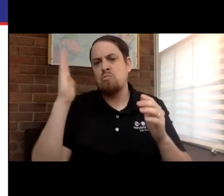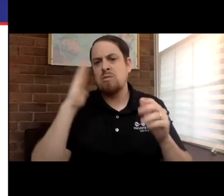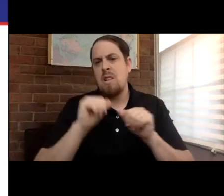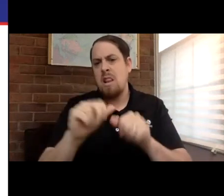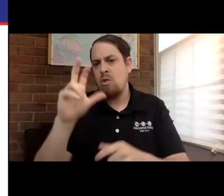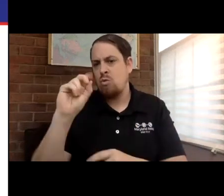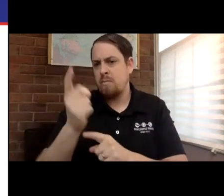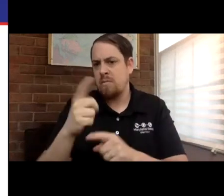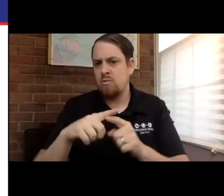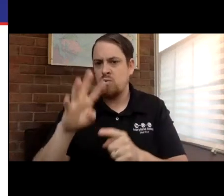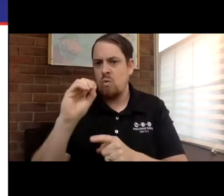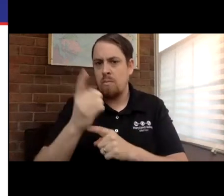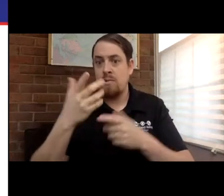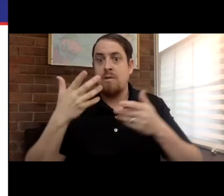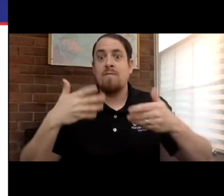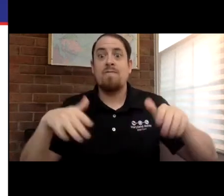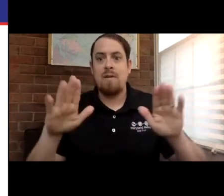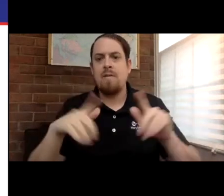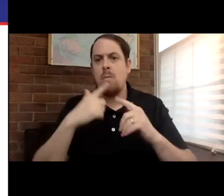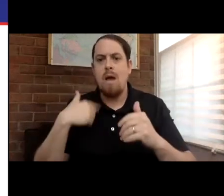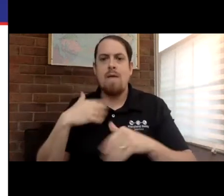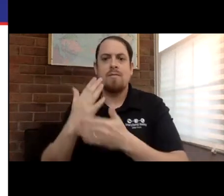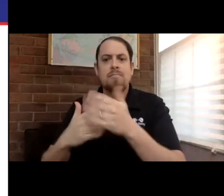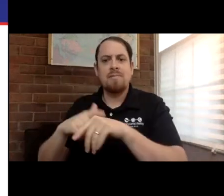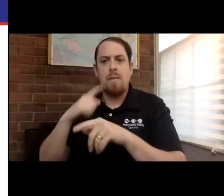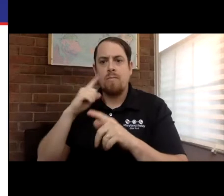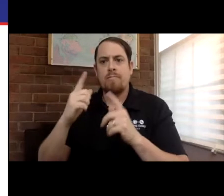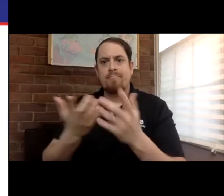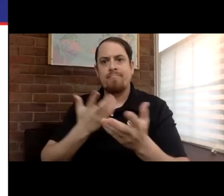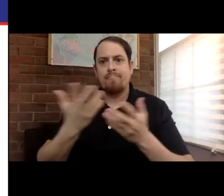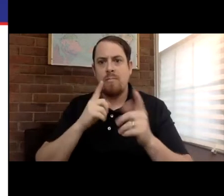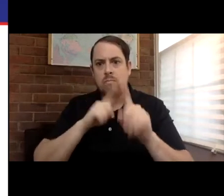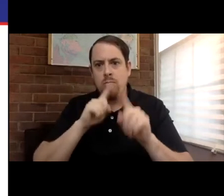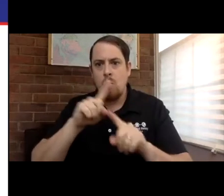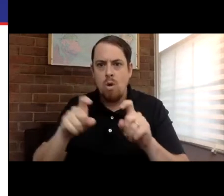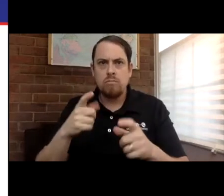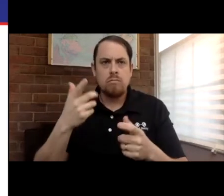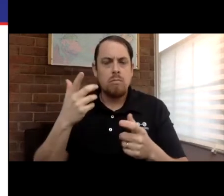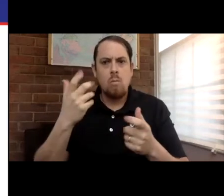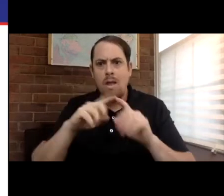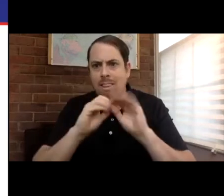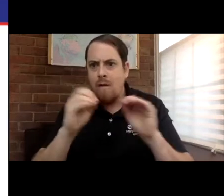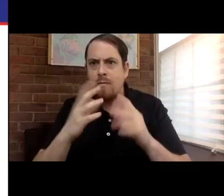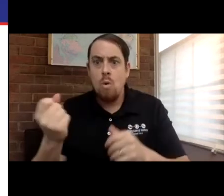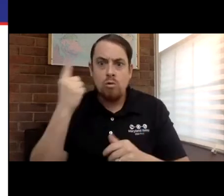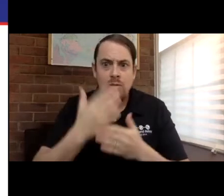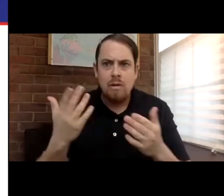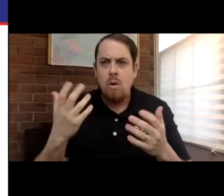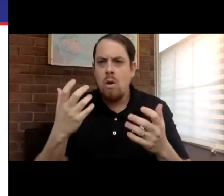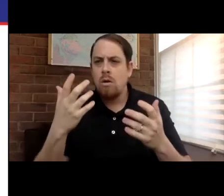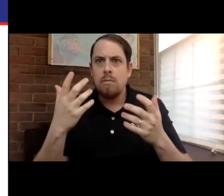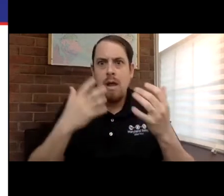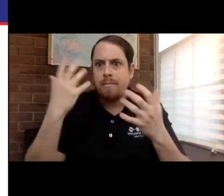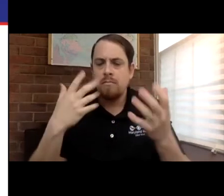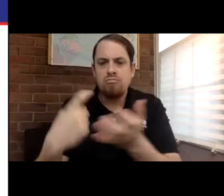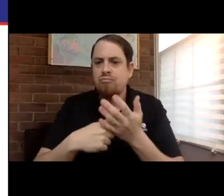presentation. We're expecting the presentation to last approximately 30 to 40 minutes, and then we will be saving time for Q&A at the